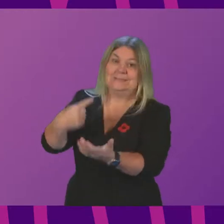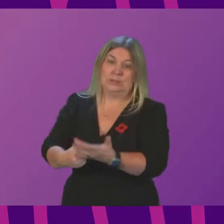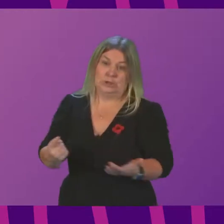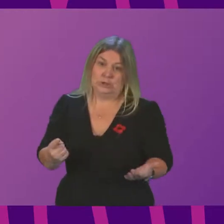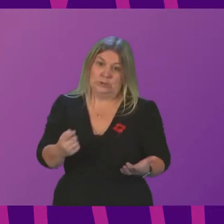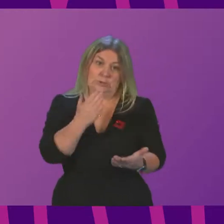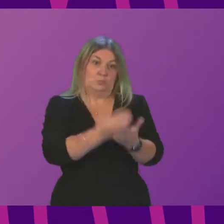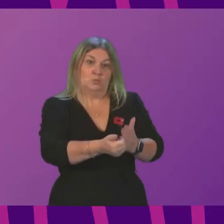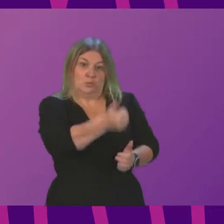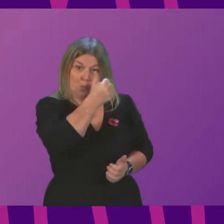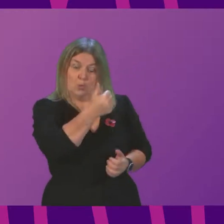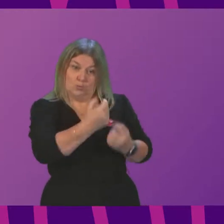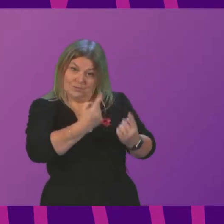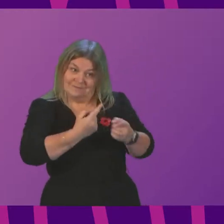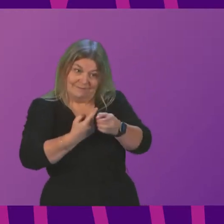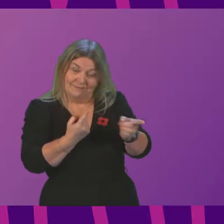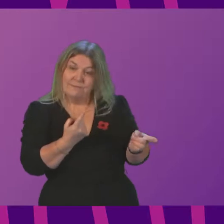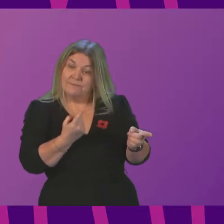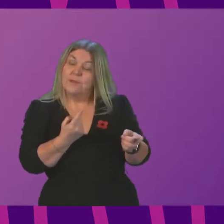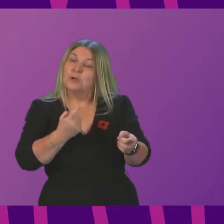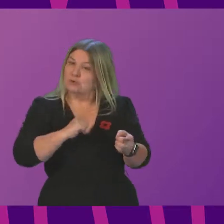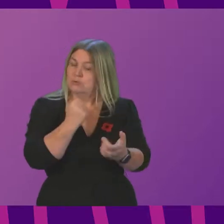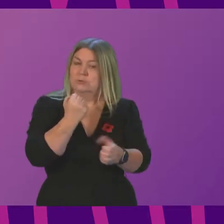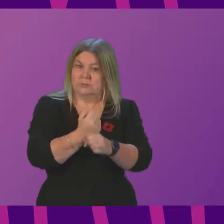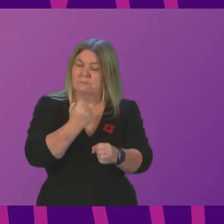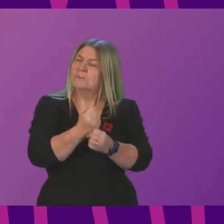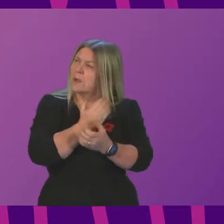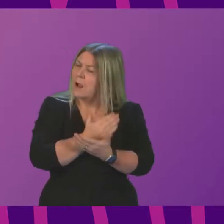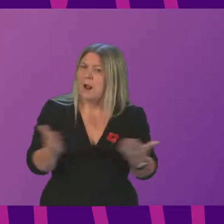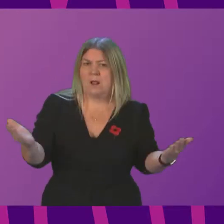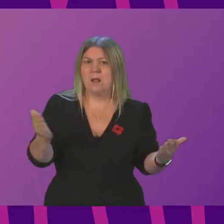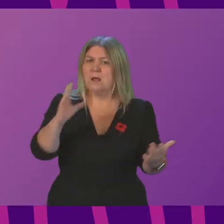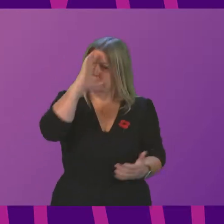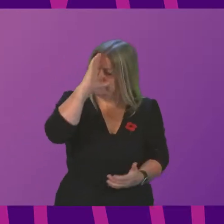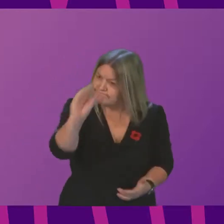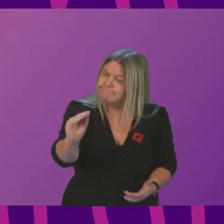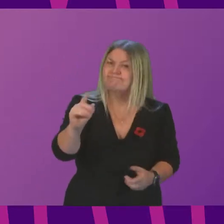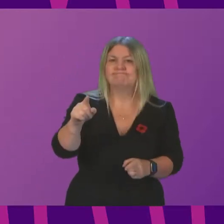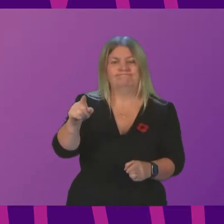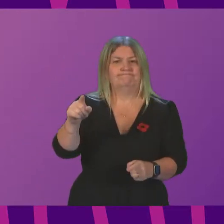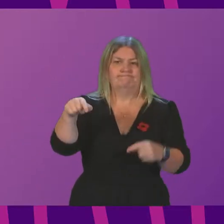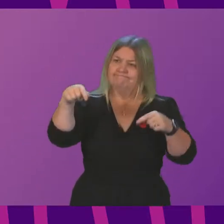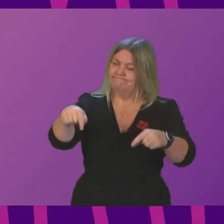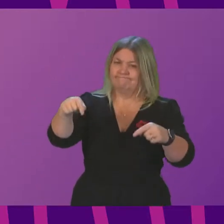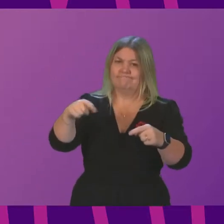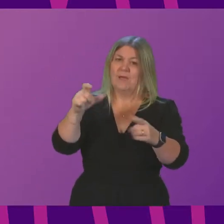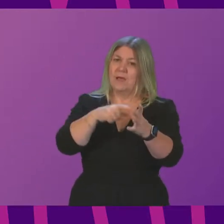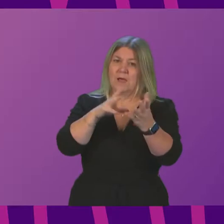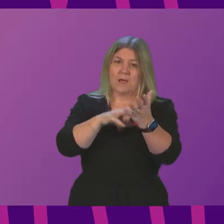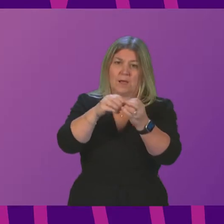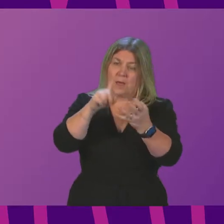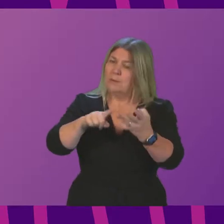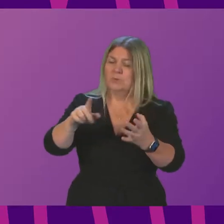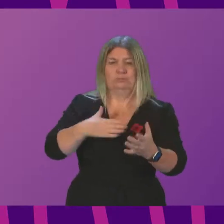fact that the Scottish Government has made clear our desire for the UK Government to subject that particular